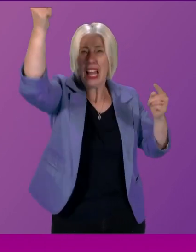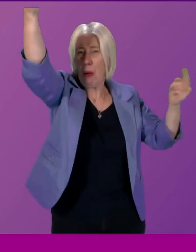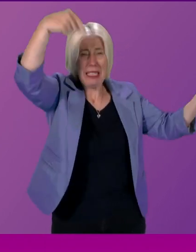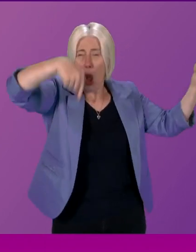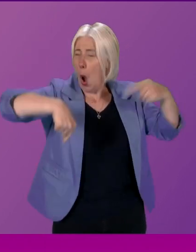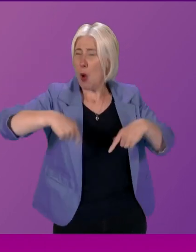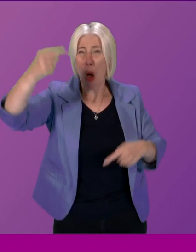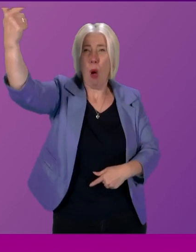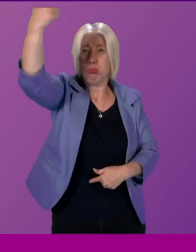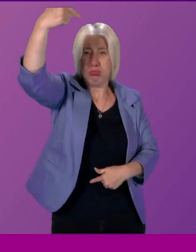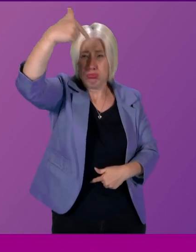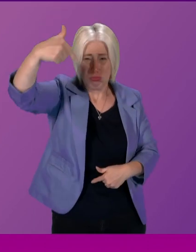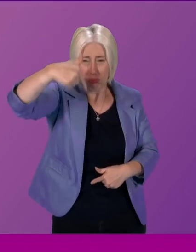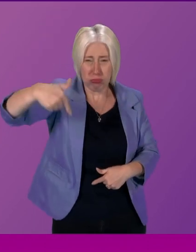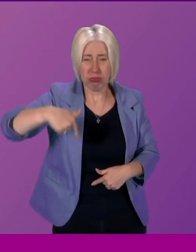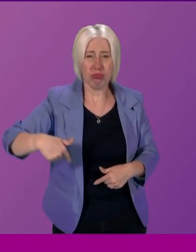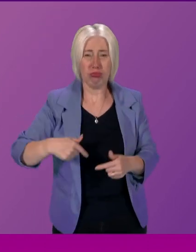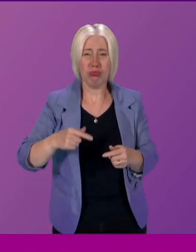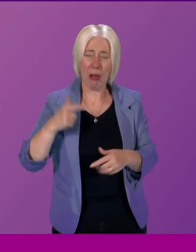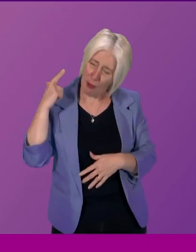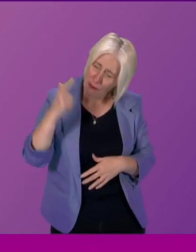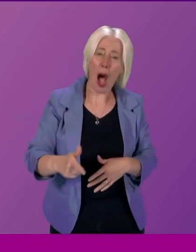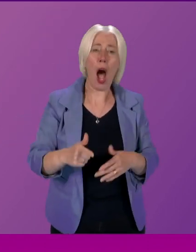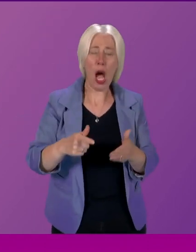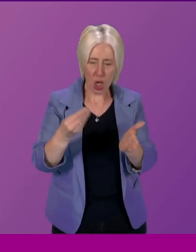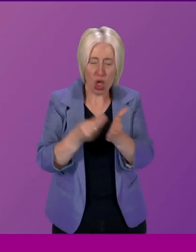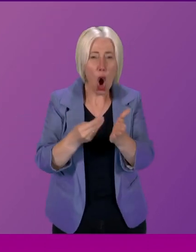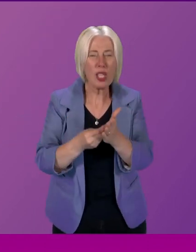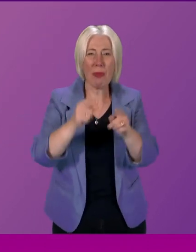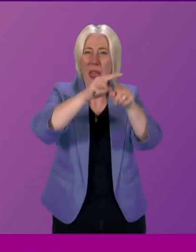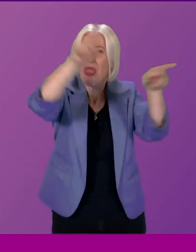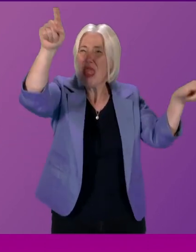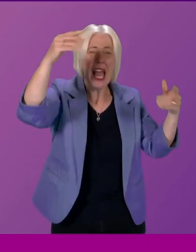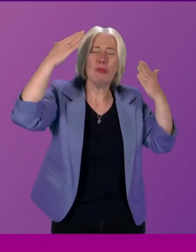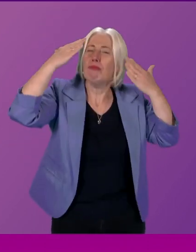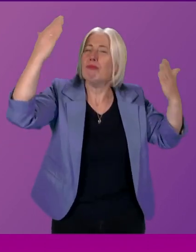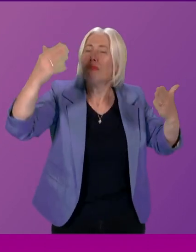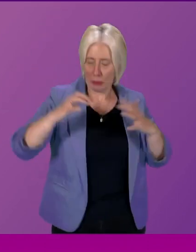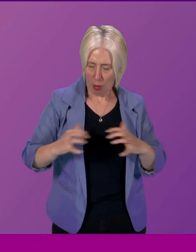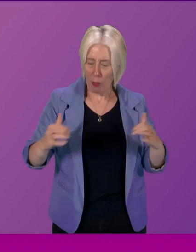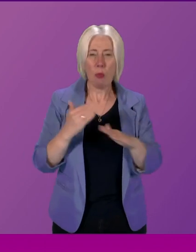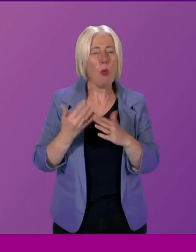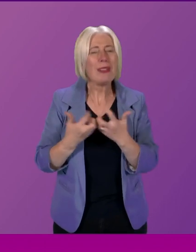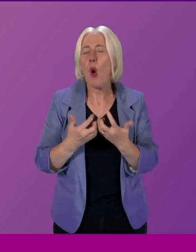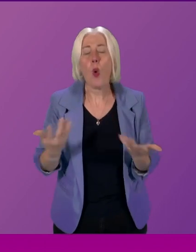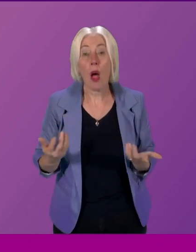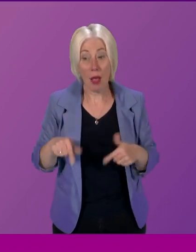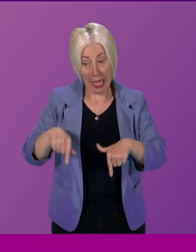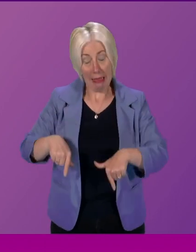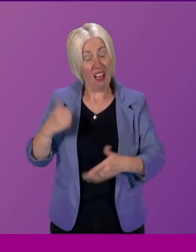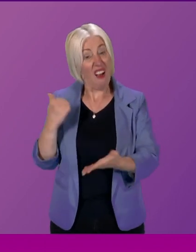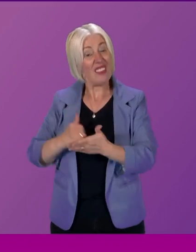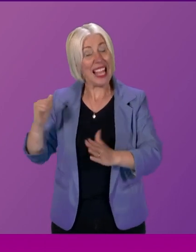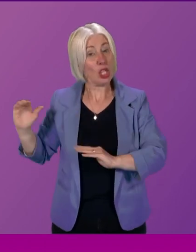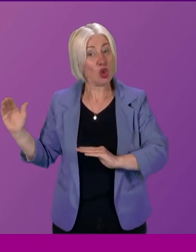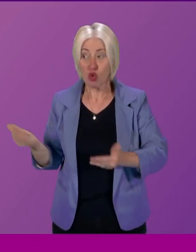and the costs of doing it so they don't understand how the parliament works and we have an excellent service here so I don't